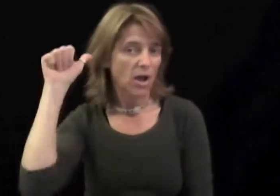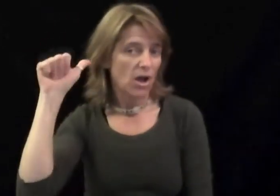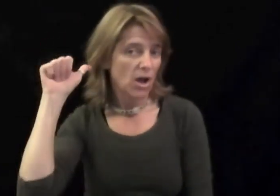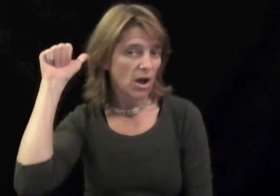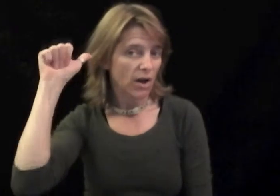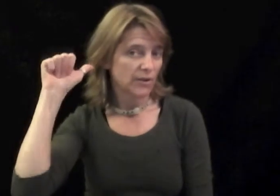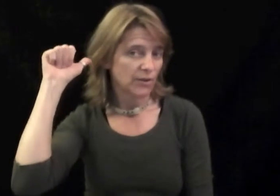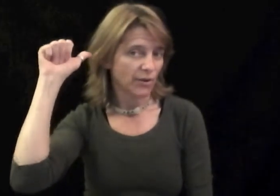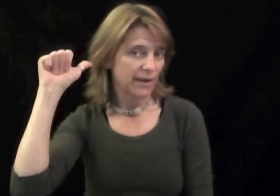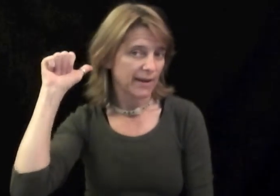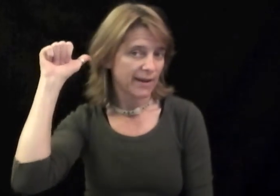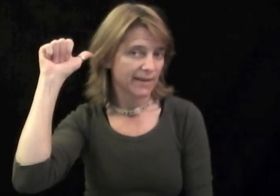Auditory.